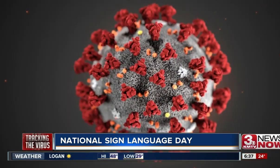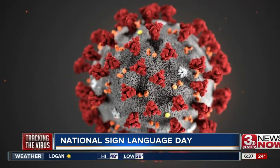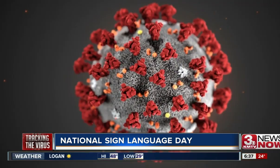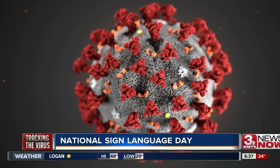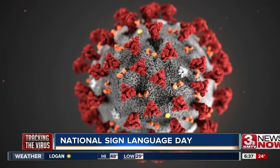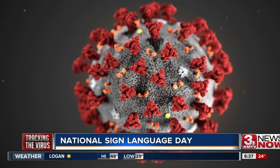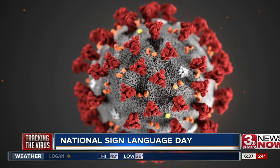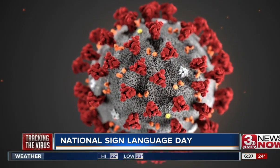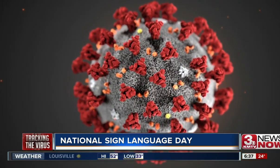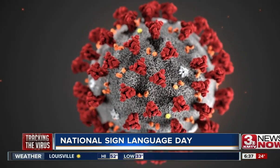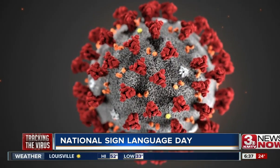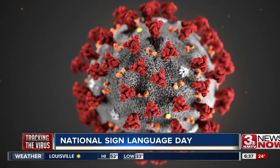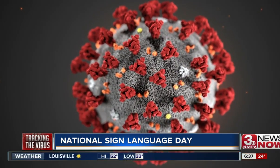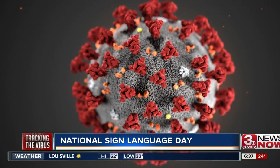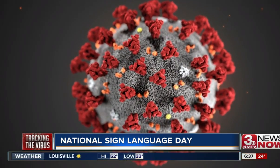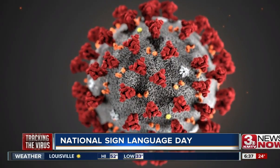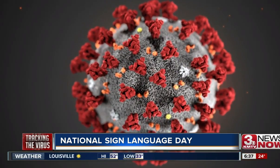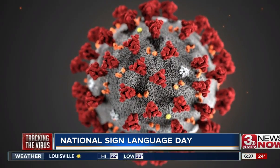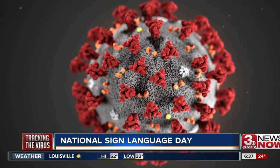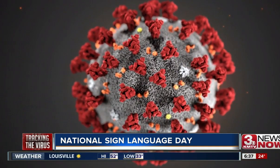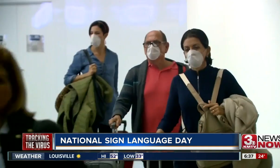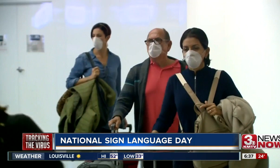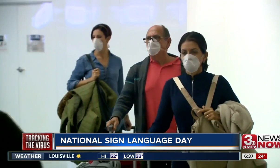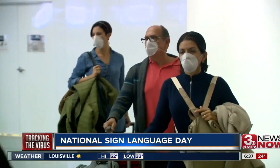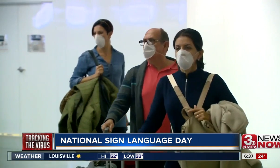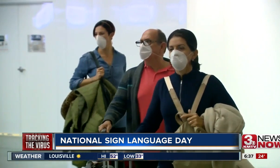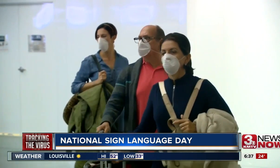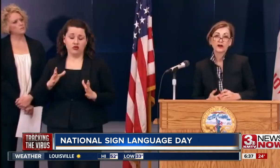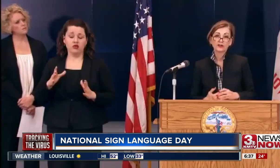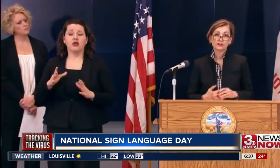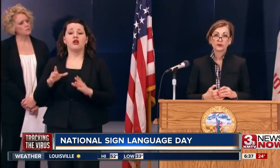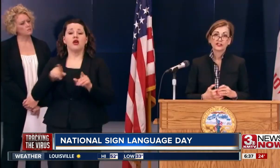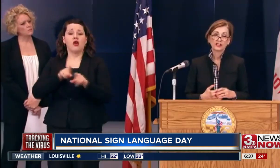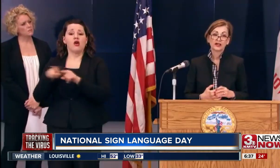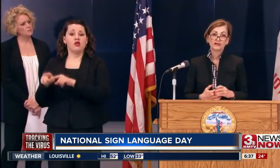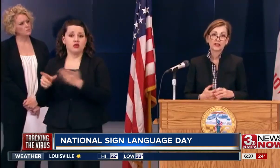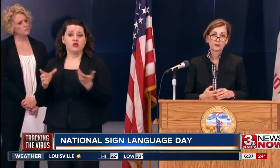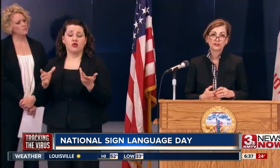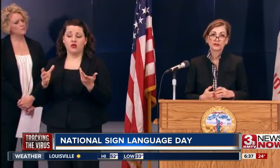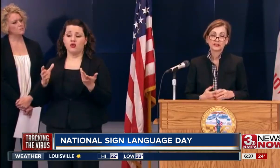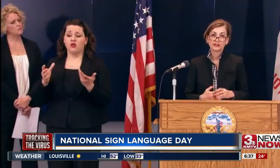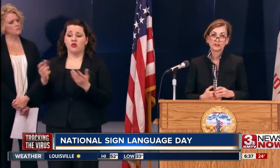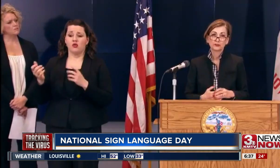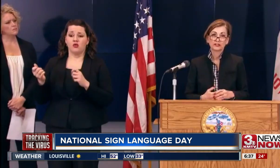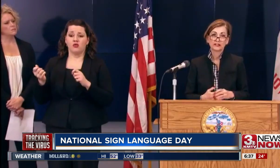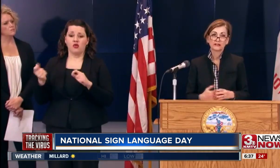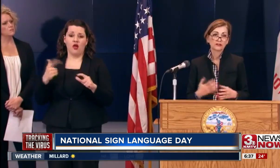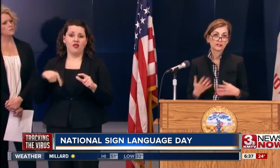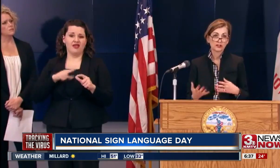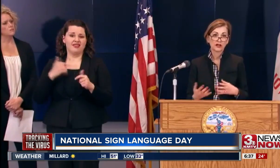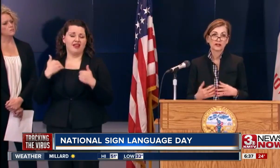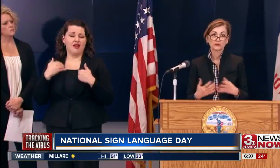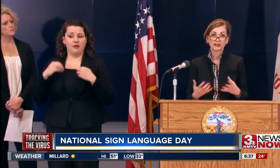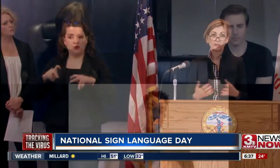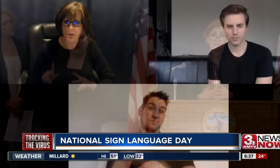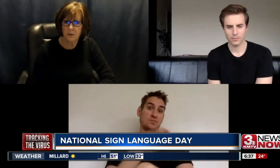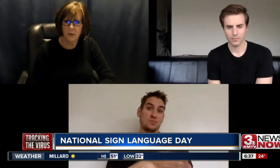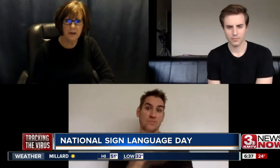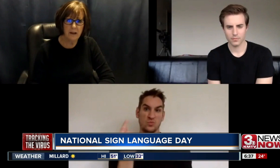along with technology to stay up to date. I asked him how news outlets and political leaders can do better to communicate during this pandemic. Well,